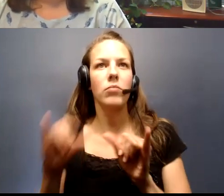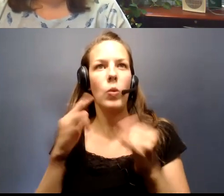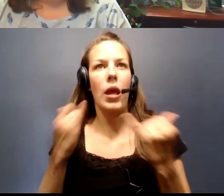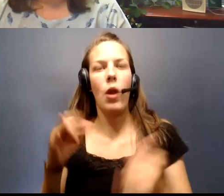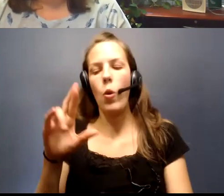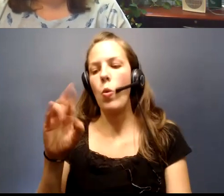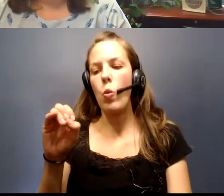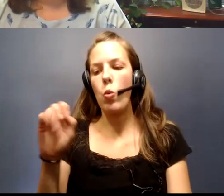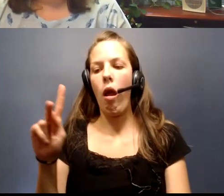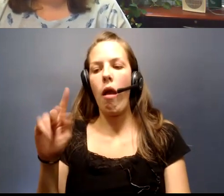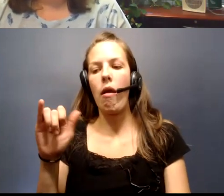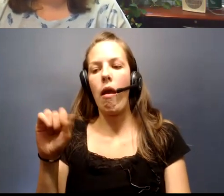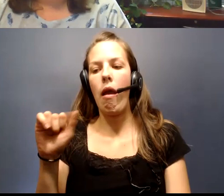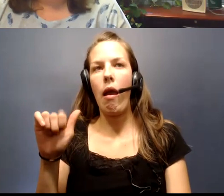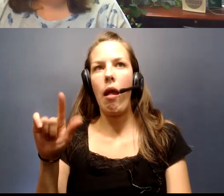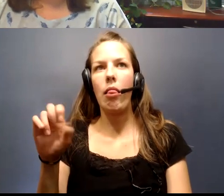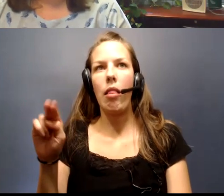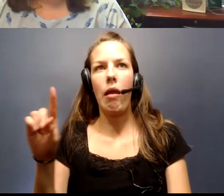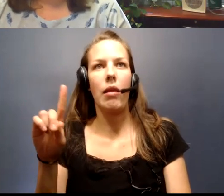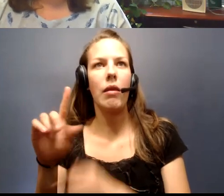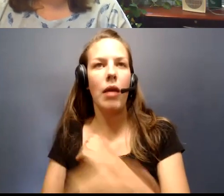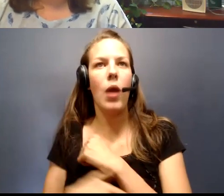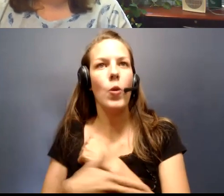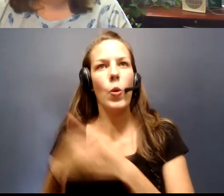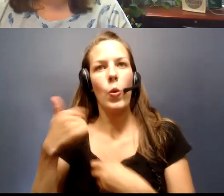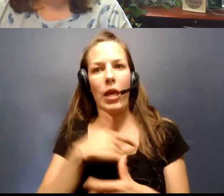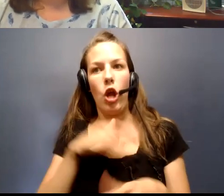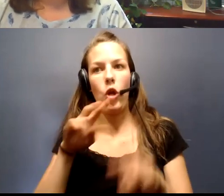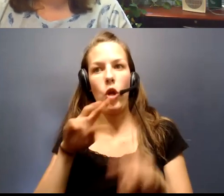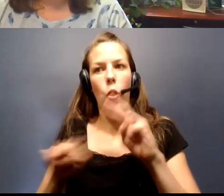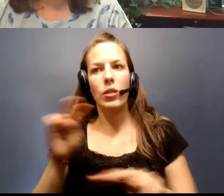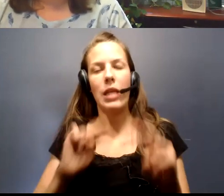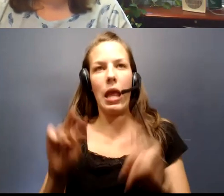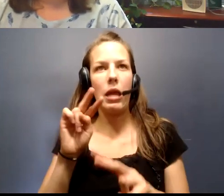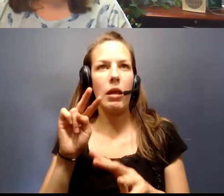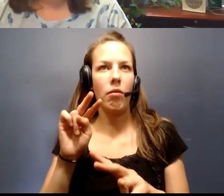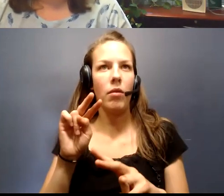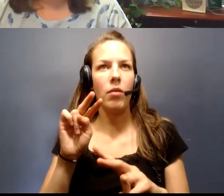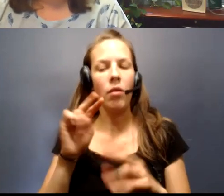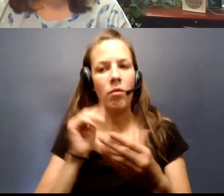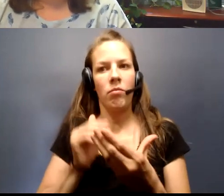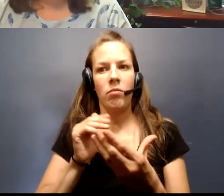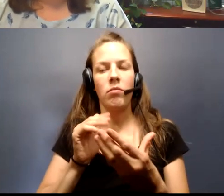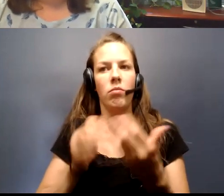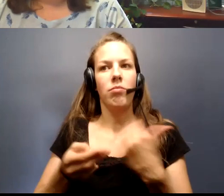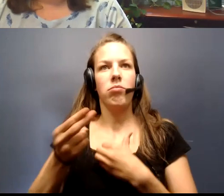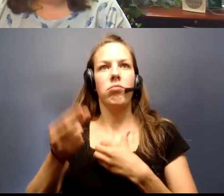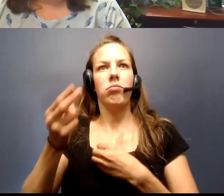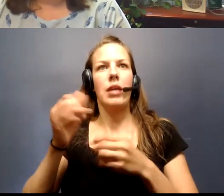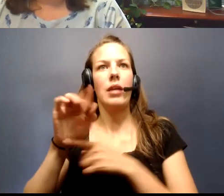And in Rock Island County, we are very closely monitoring the rising cases of COVID-19.